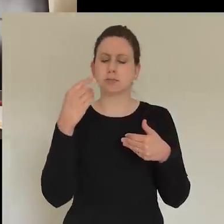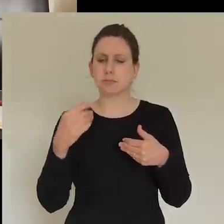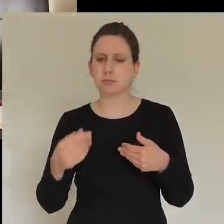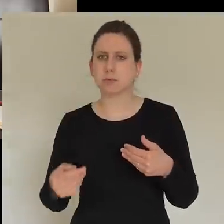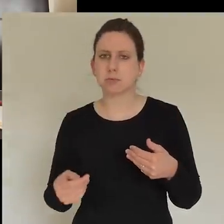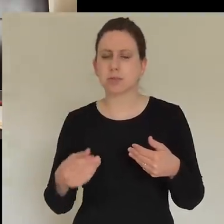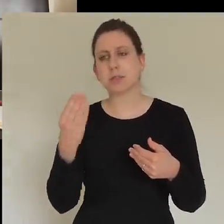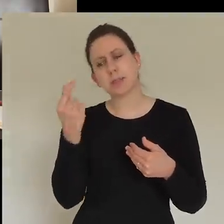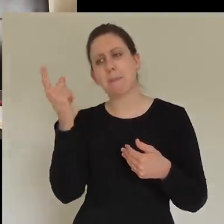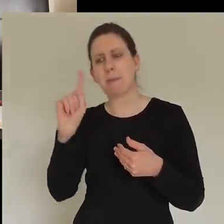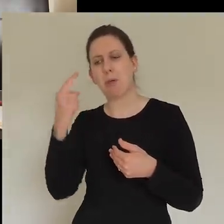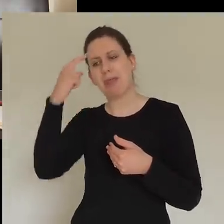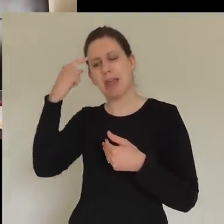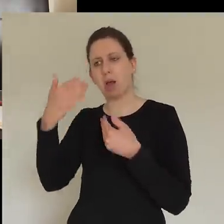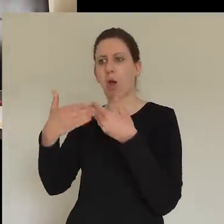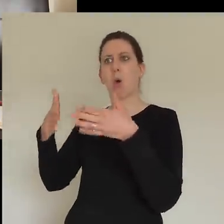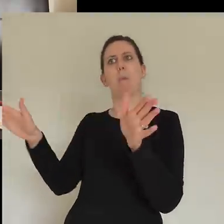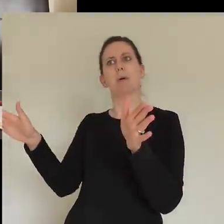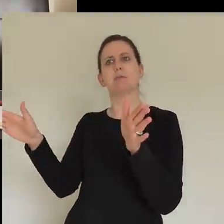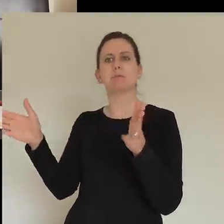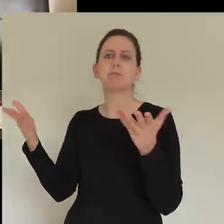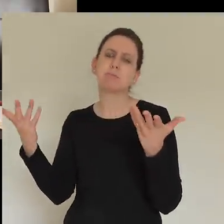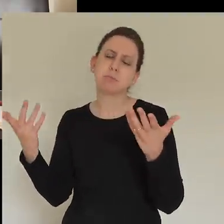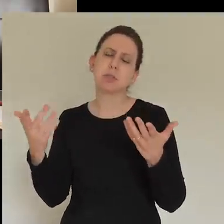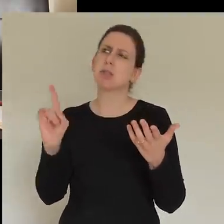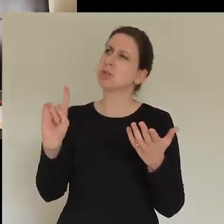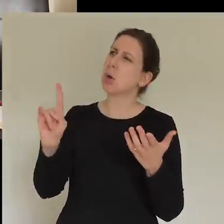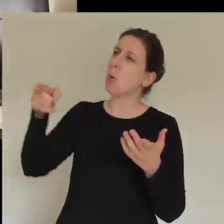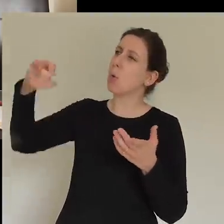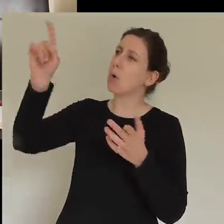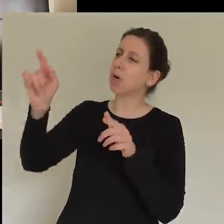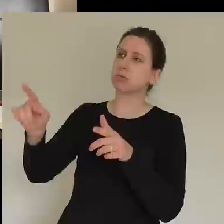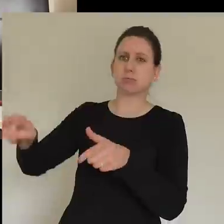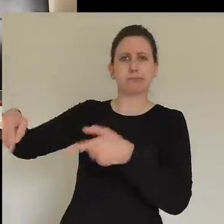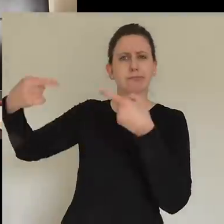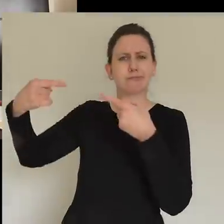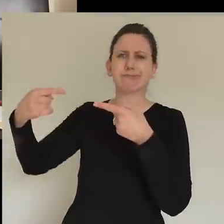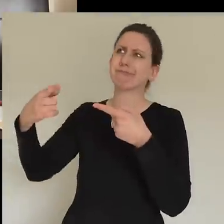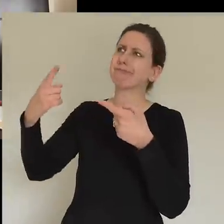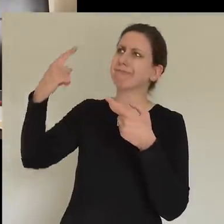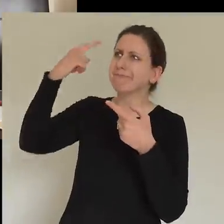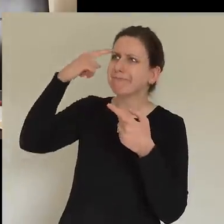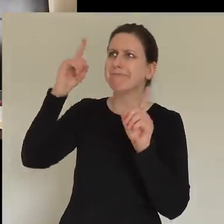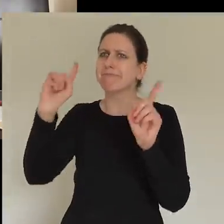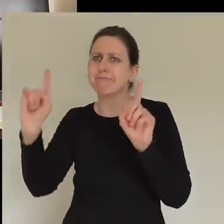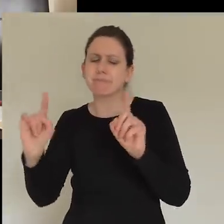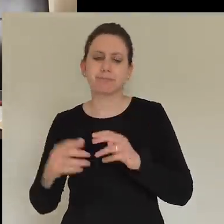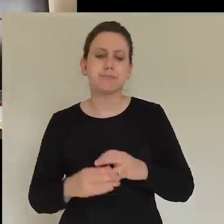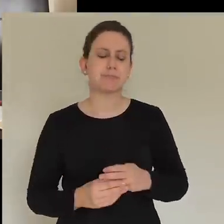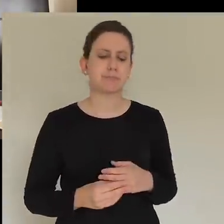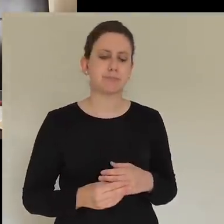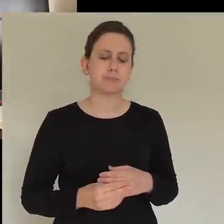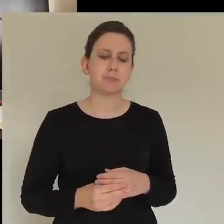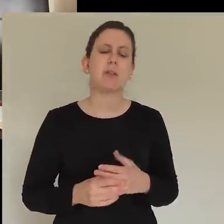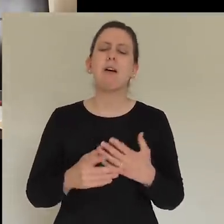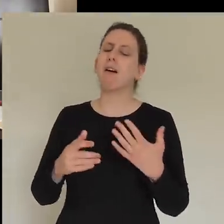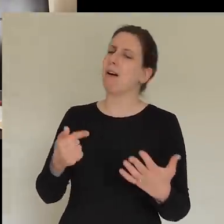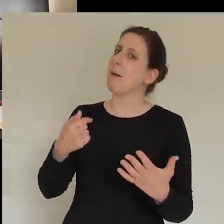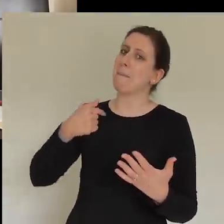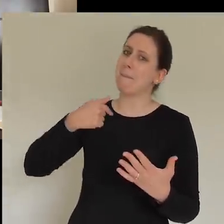challenging us to reach out at this time? Yeah. I mean, I've seen some amazing things of you, people writing these WhatsApp notes and getting